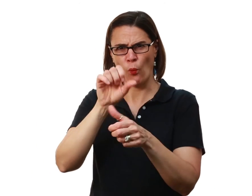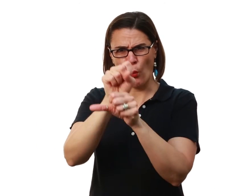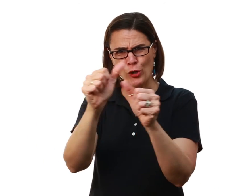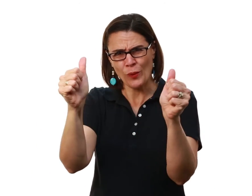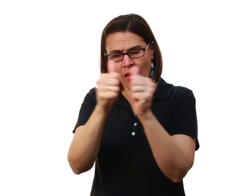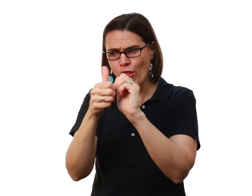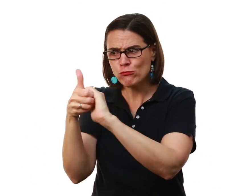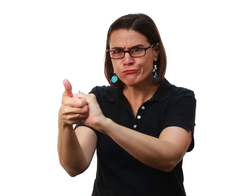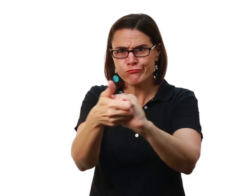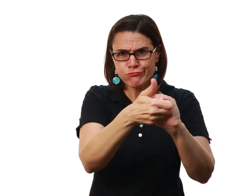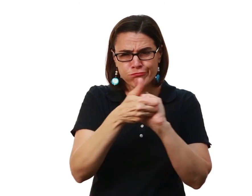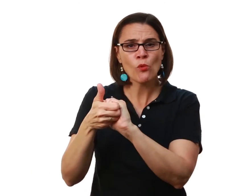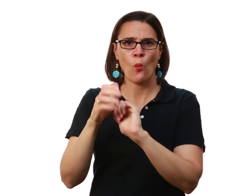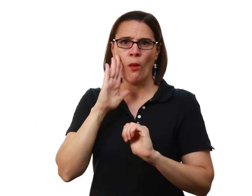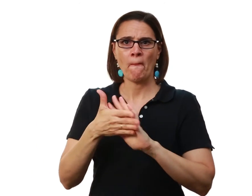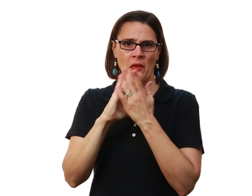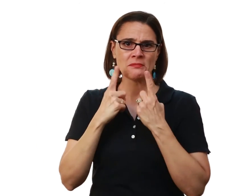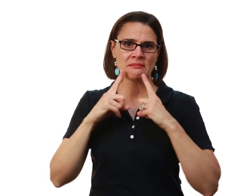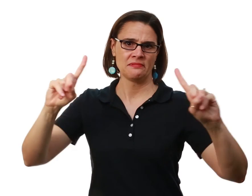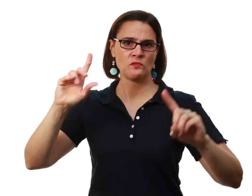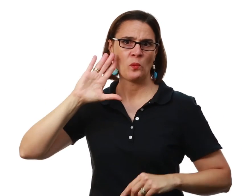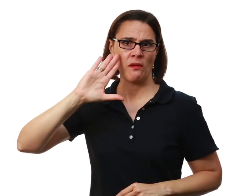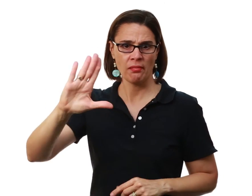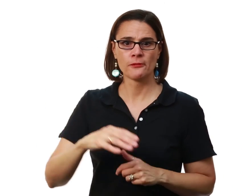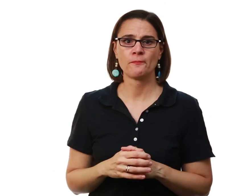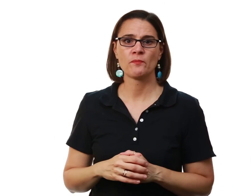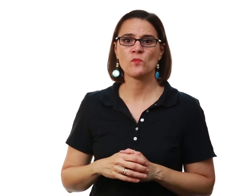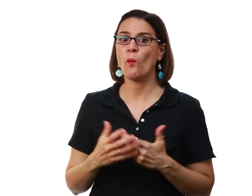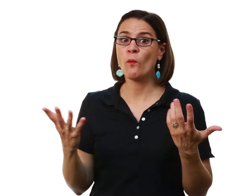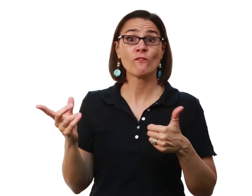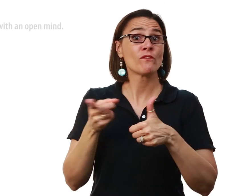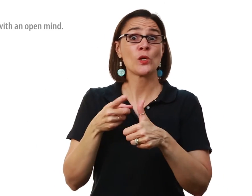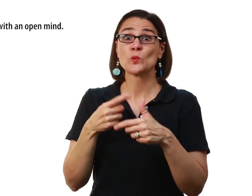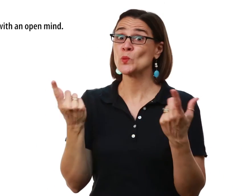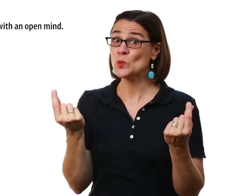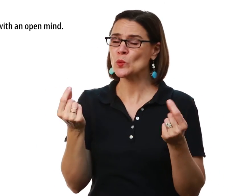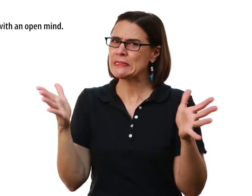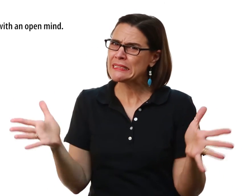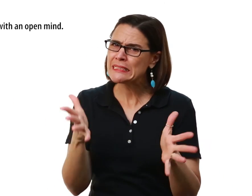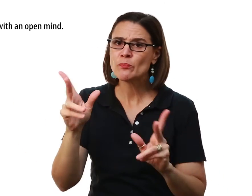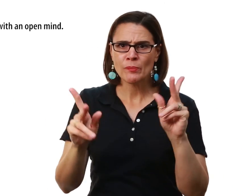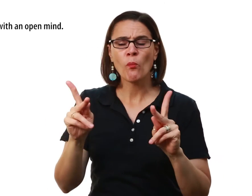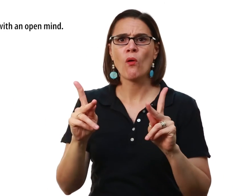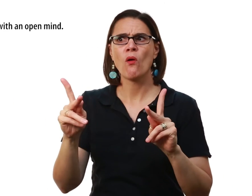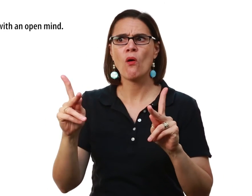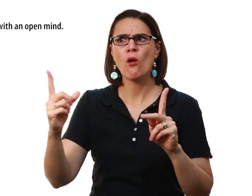work together collaboratively We will become successful First of all, we need to encourage all people to come